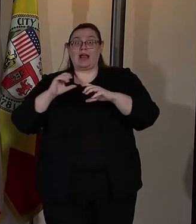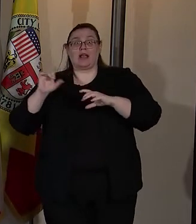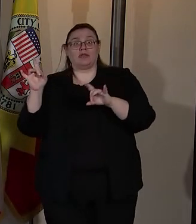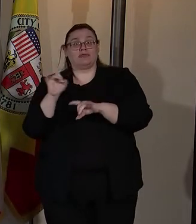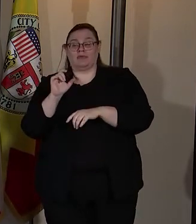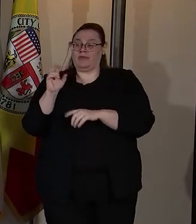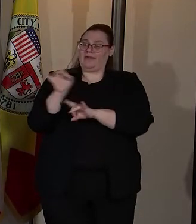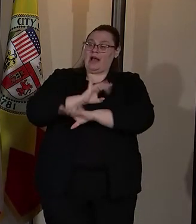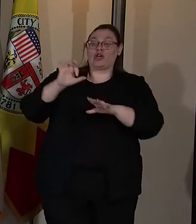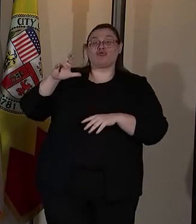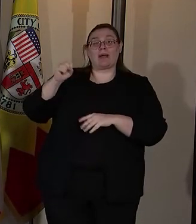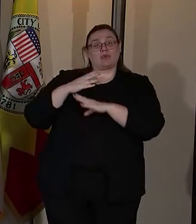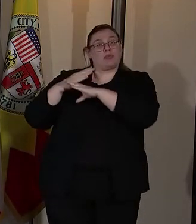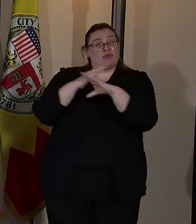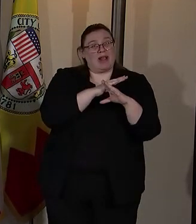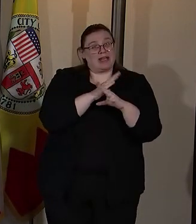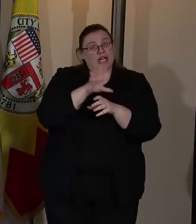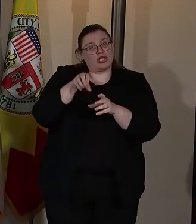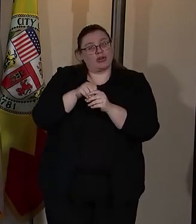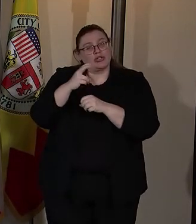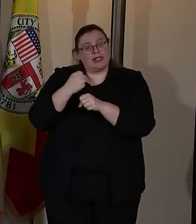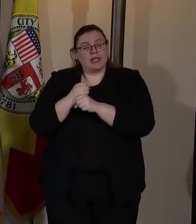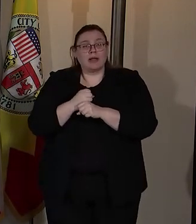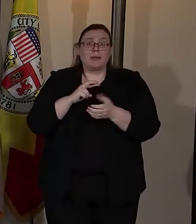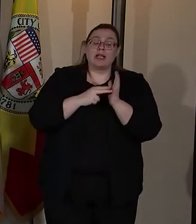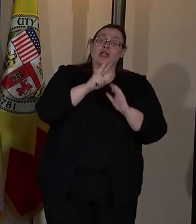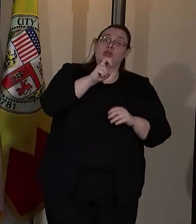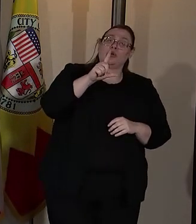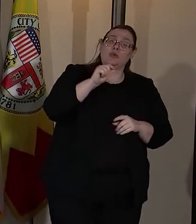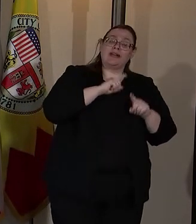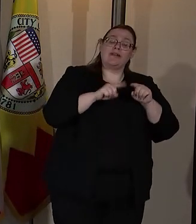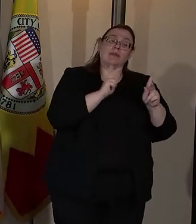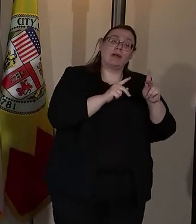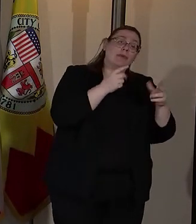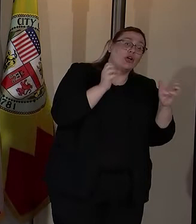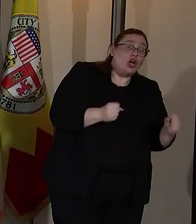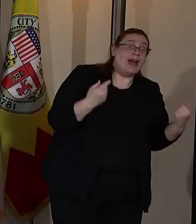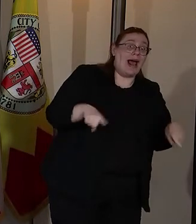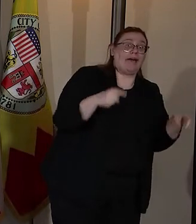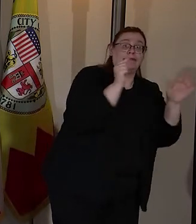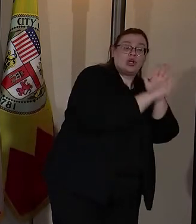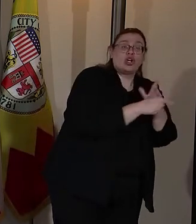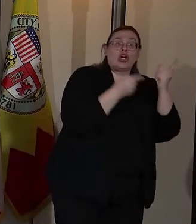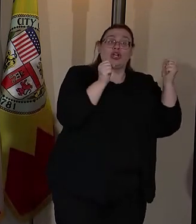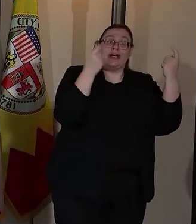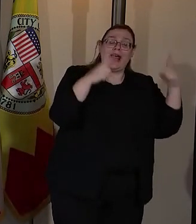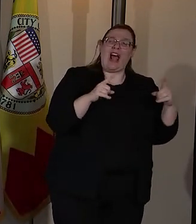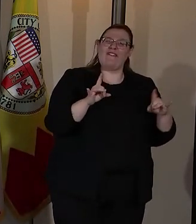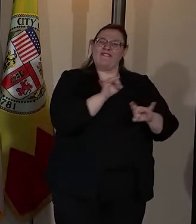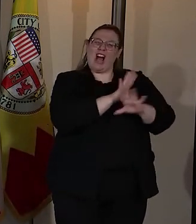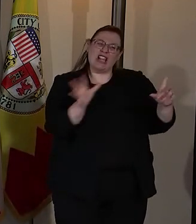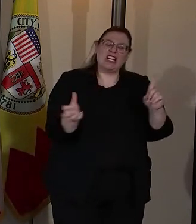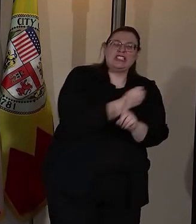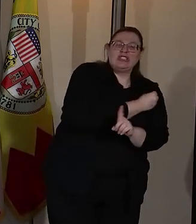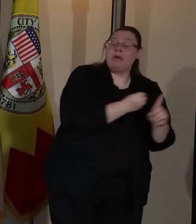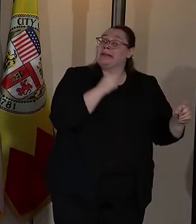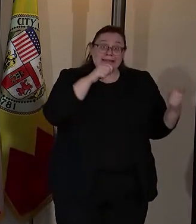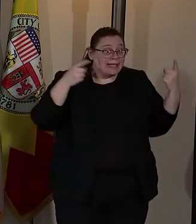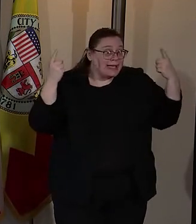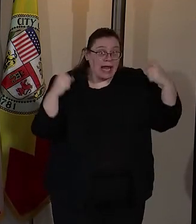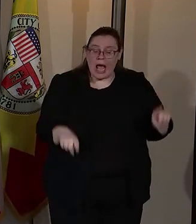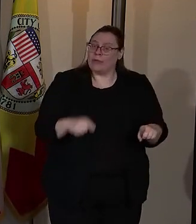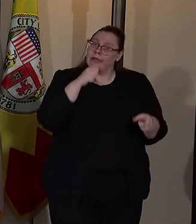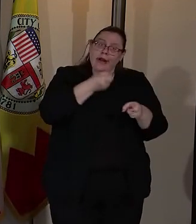over a five-year period. That's 220 murders and aggravated assaults and other violent crimes that didn't happen that didn't devastate the